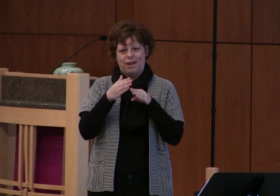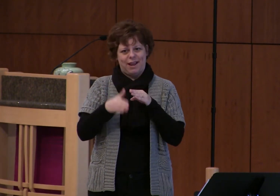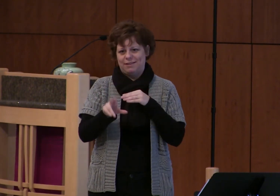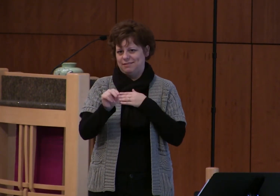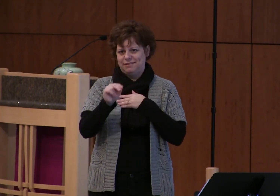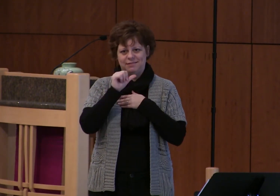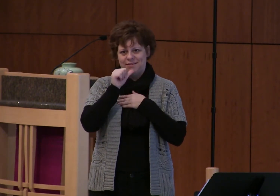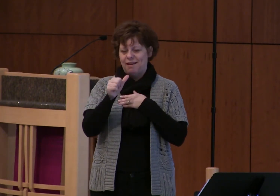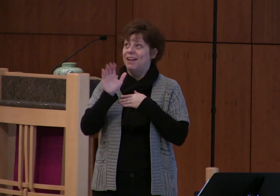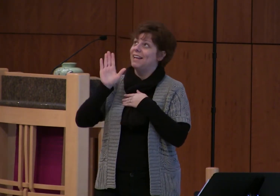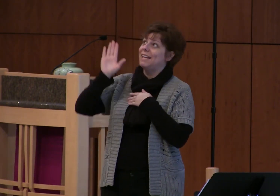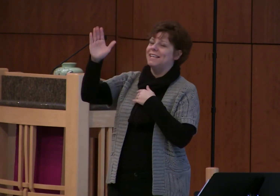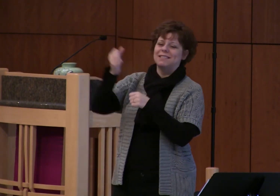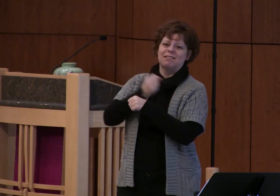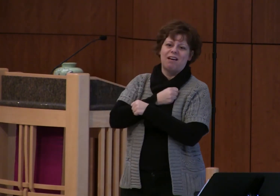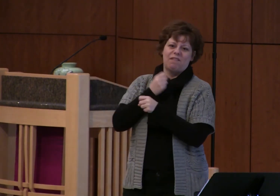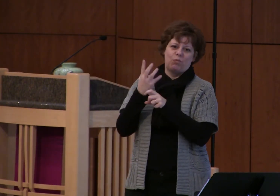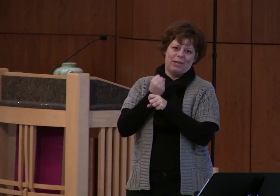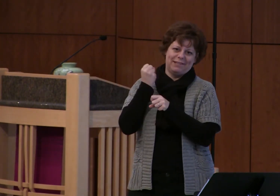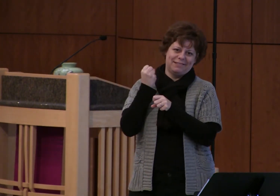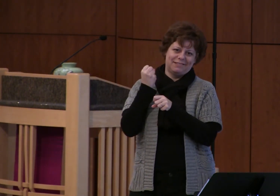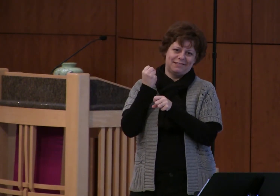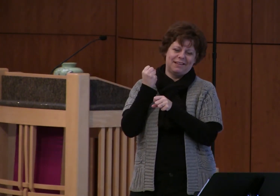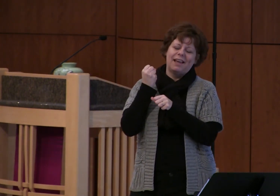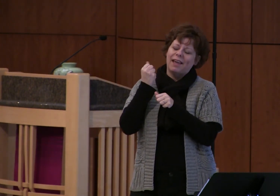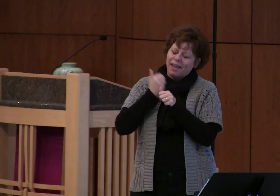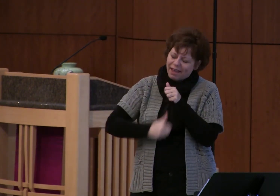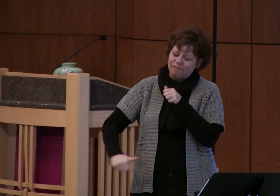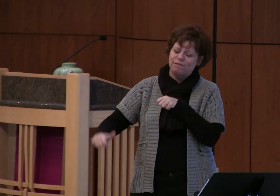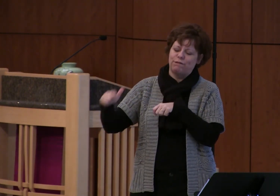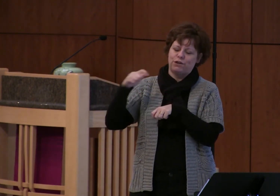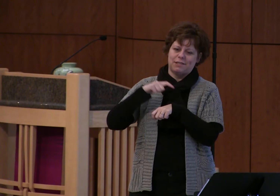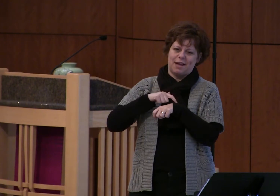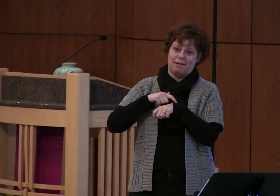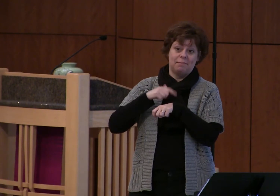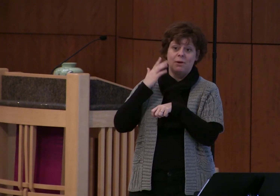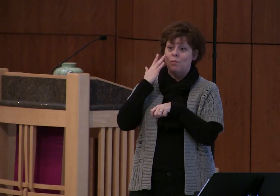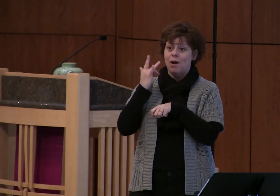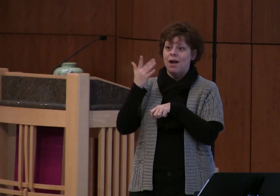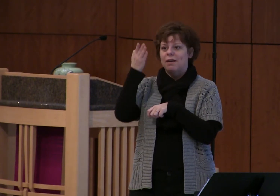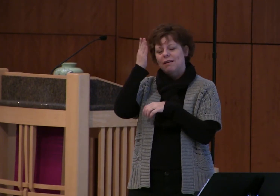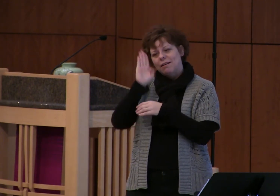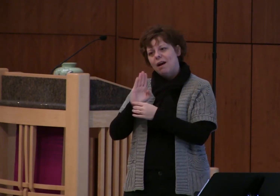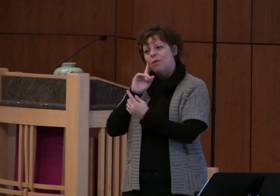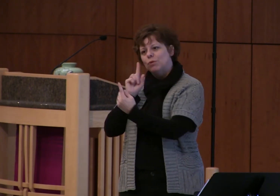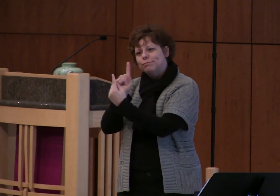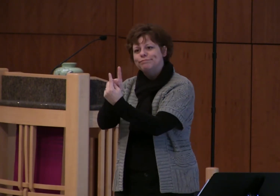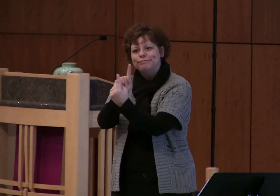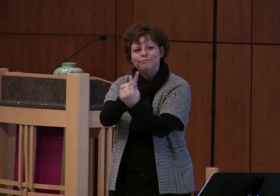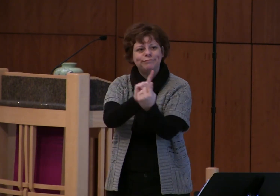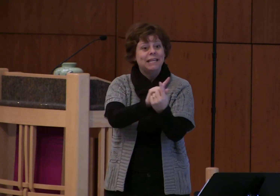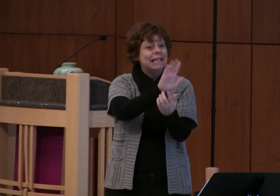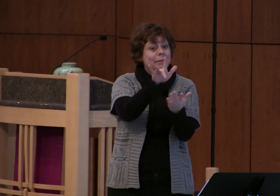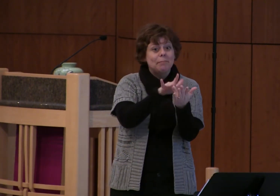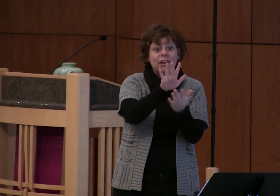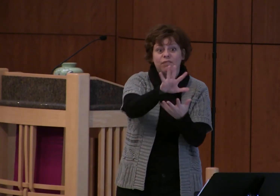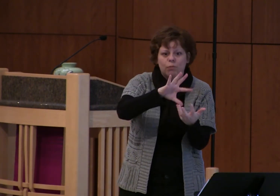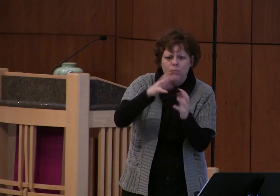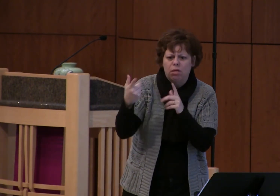God's love wins each and every time God embraces us in the middle of our mess when God gets himself